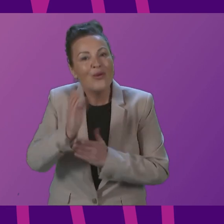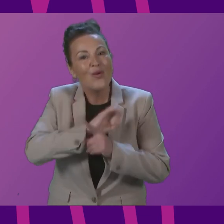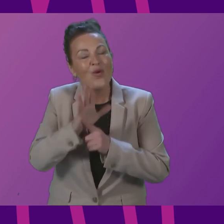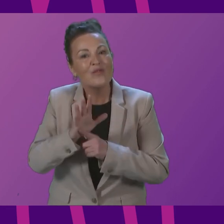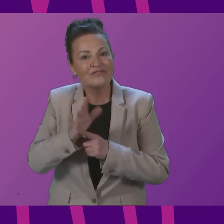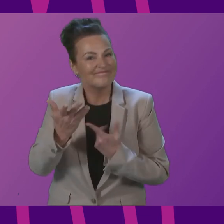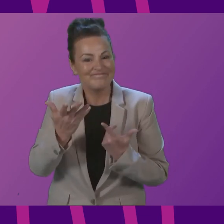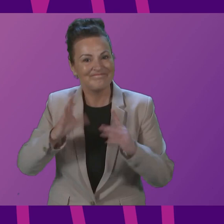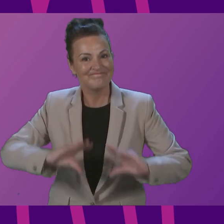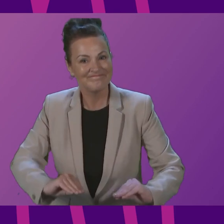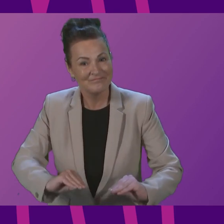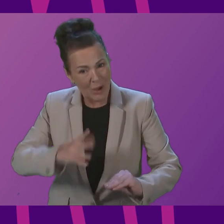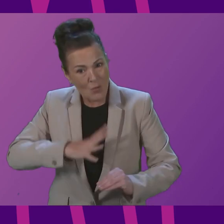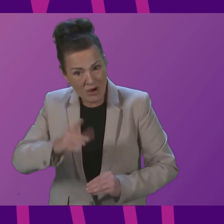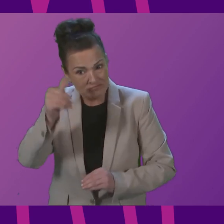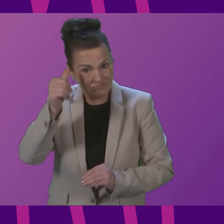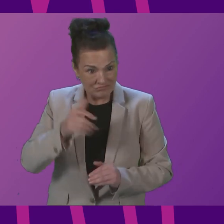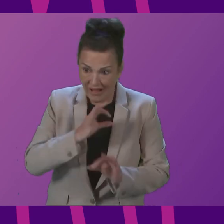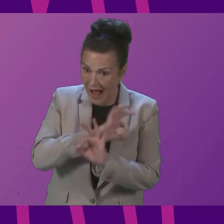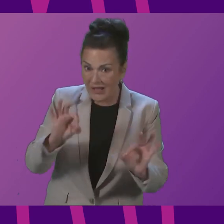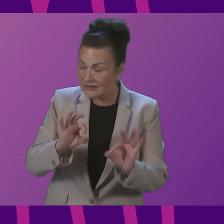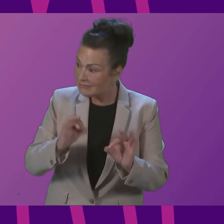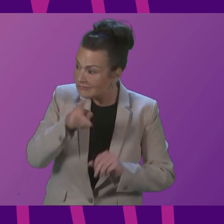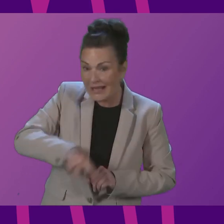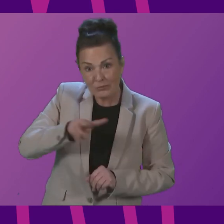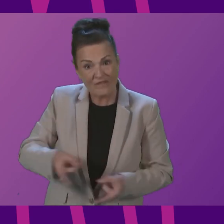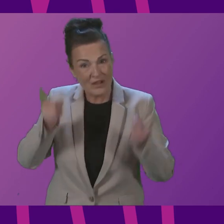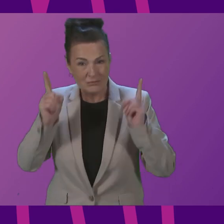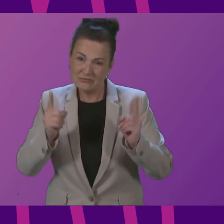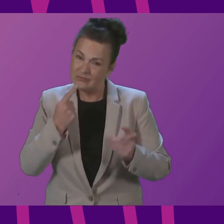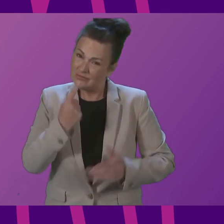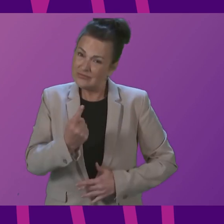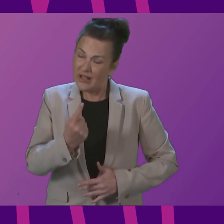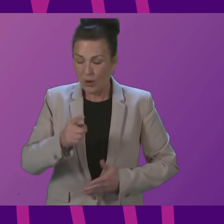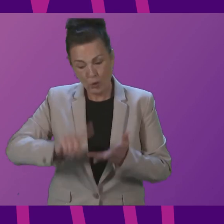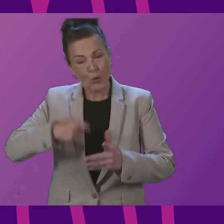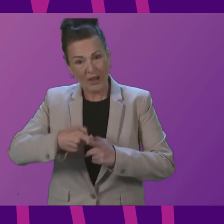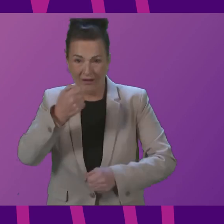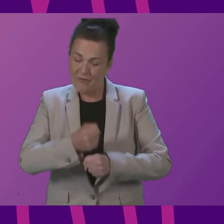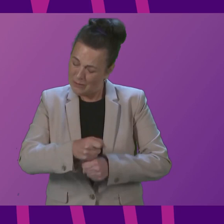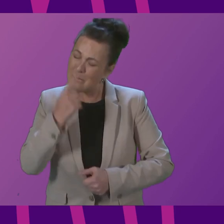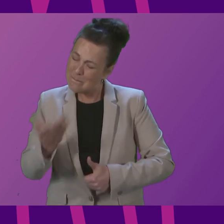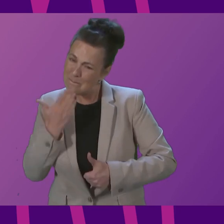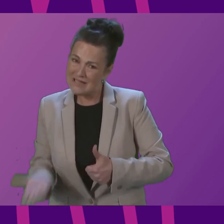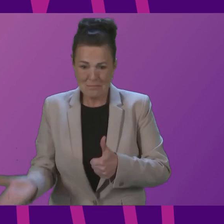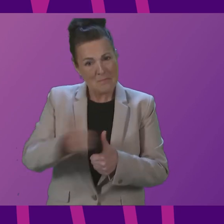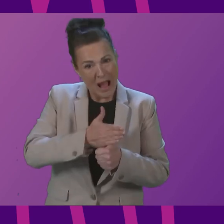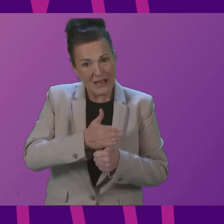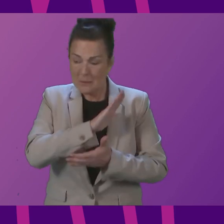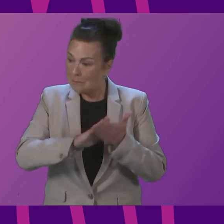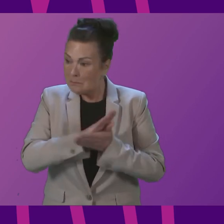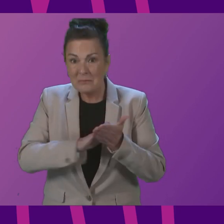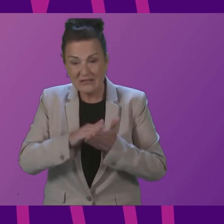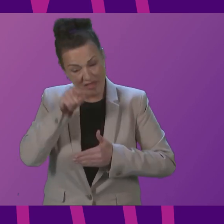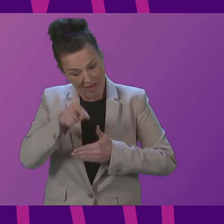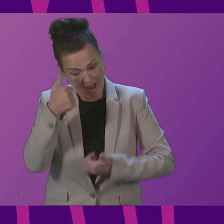this year but would the Deputy First Minister join me in calling on the UK Government to restart it as a matter of urgency so that those for whom